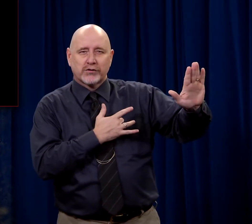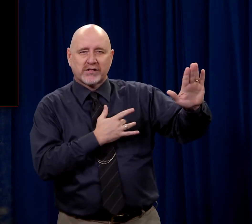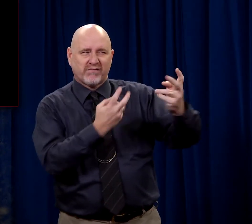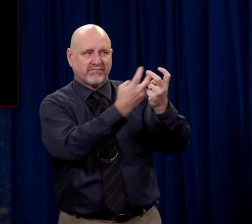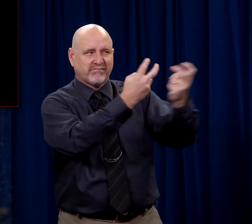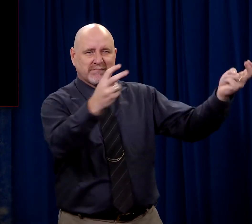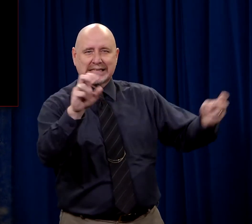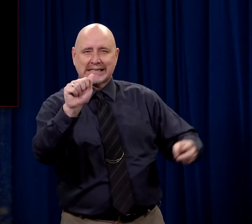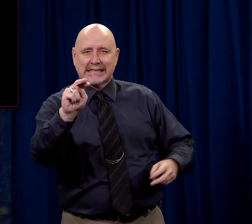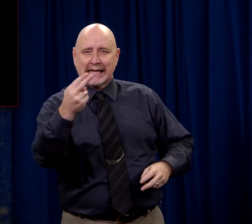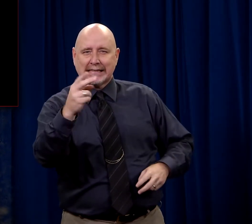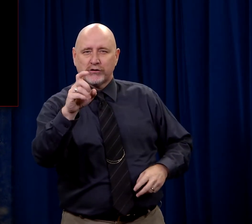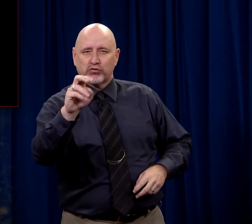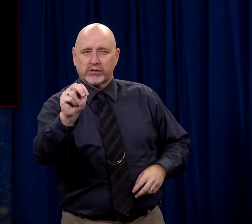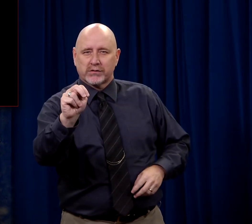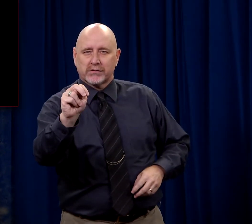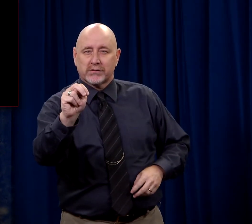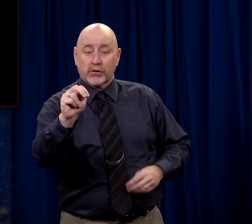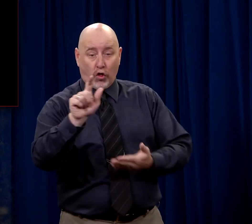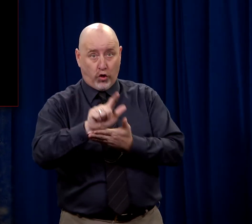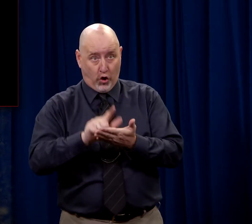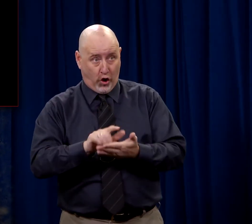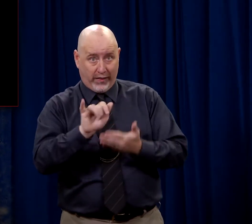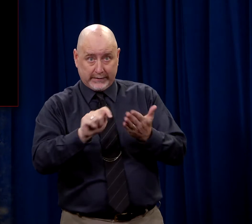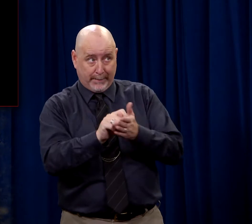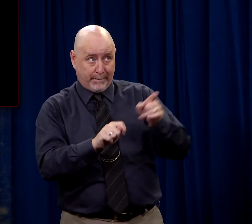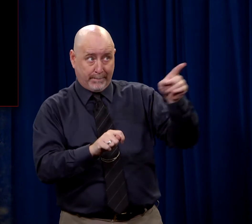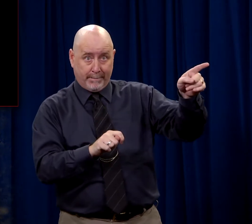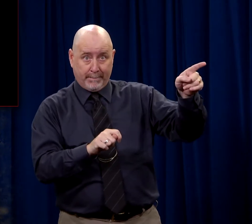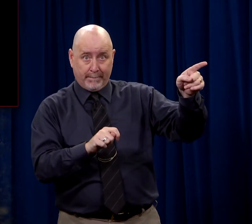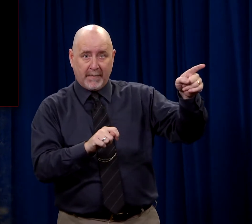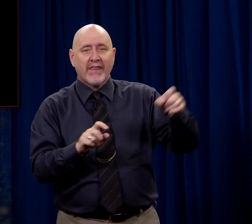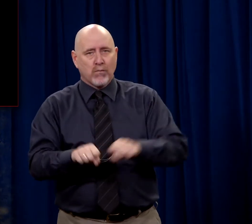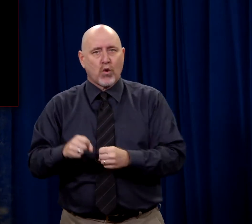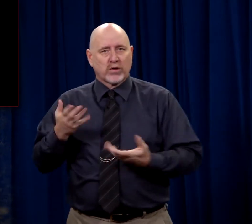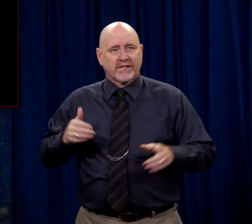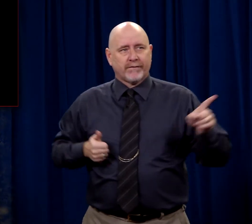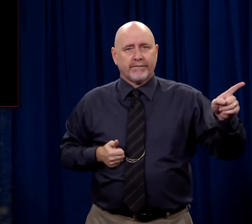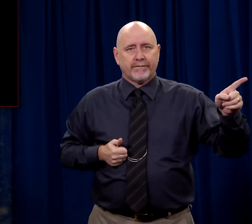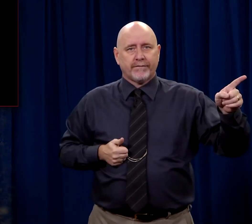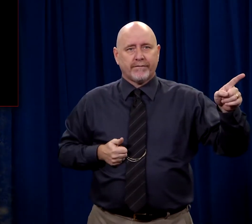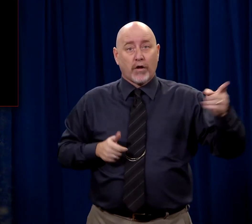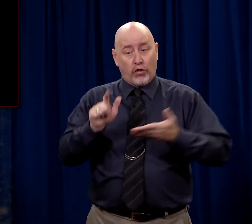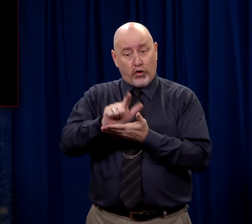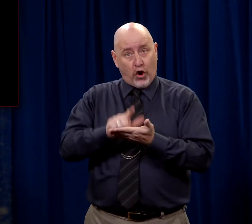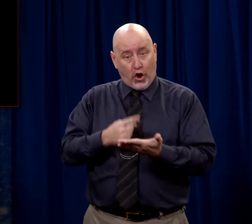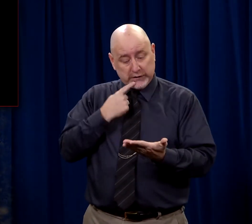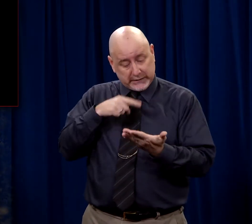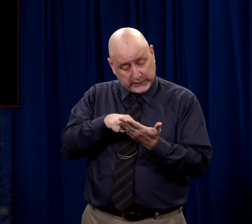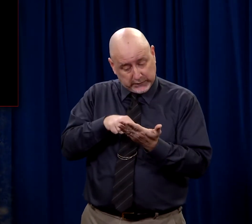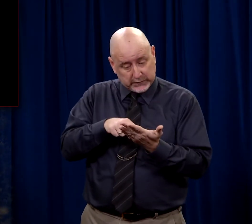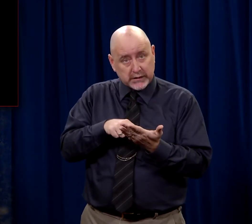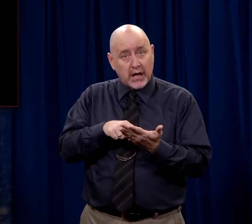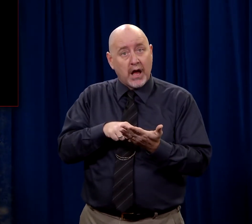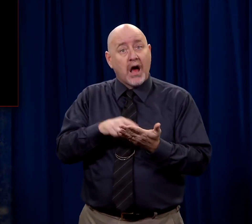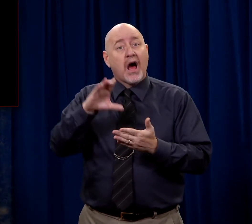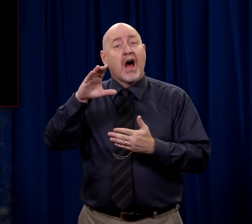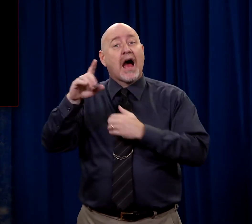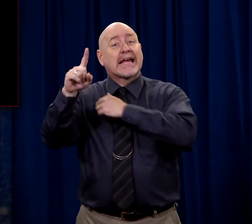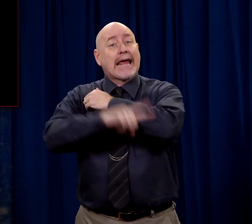of the present Sanhedrin. The law of the Sanhedrin was being transgressed. The law said a capital